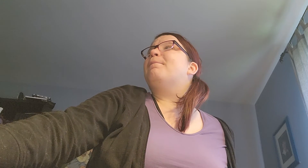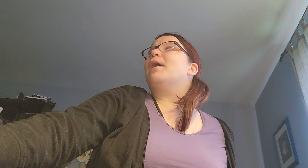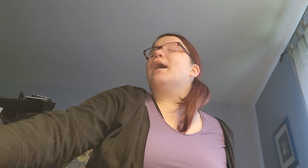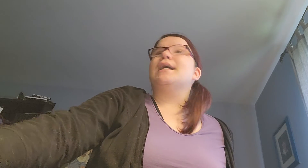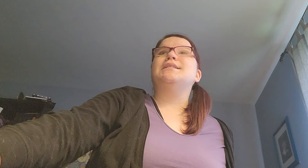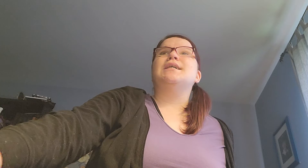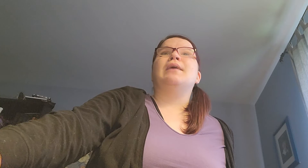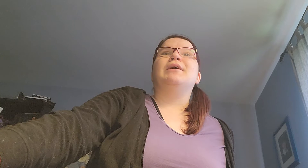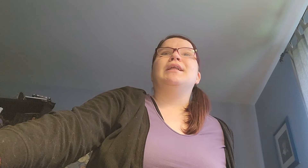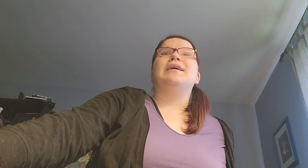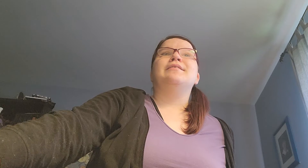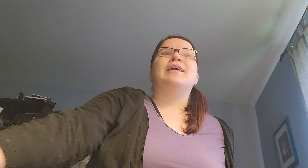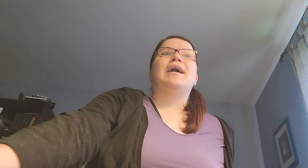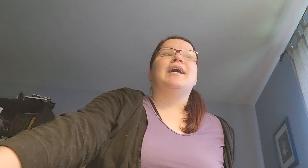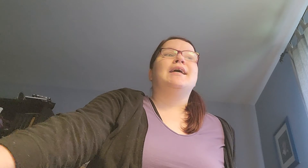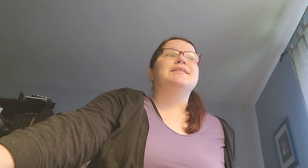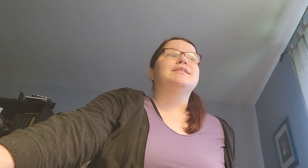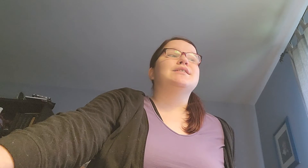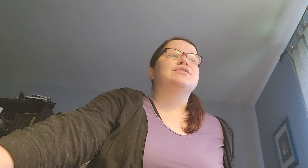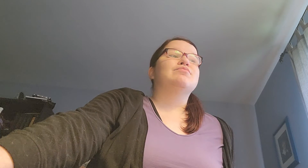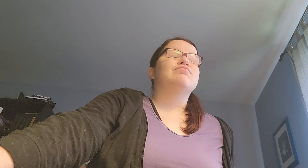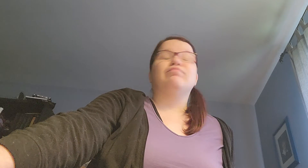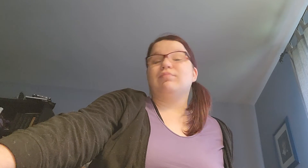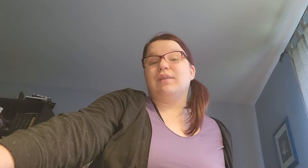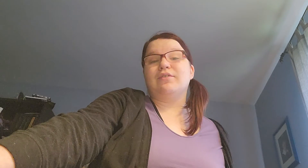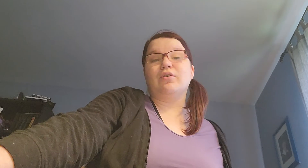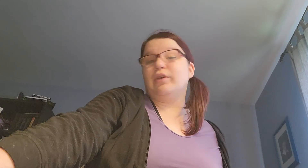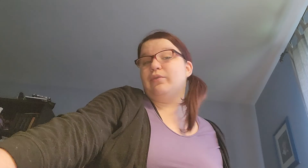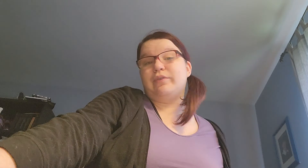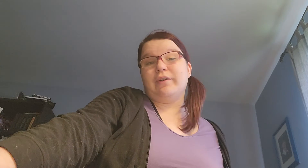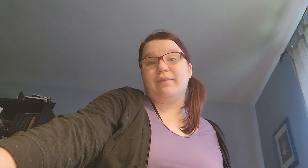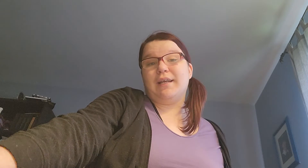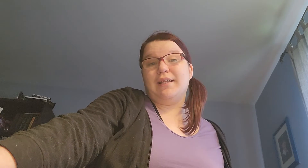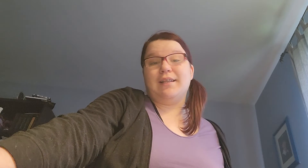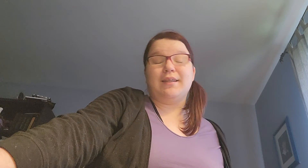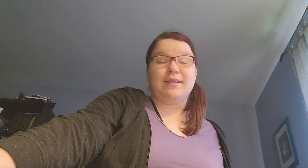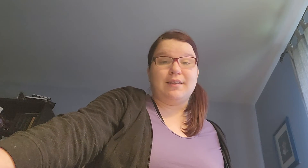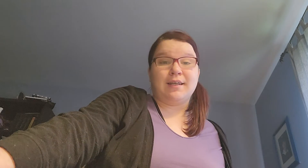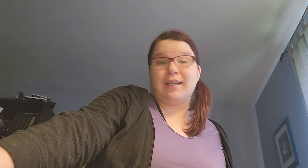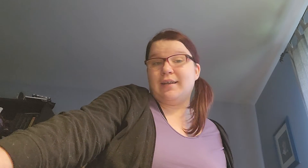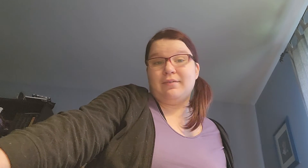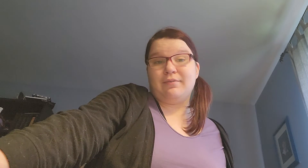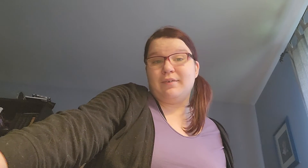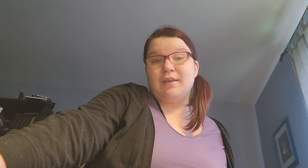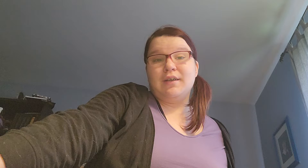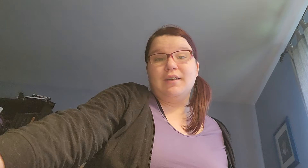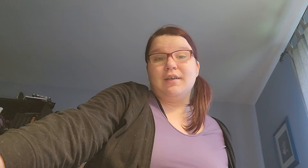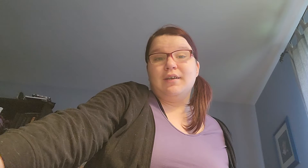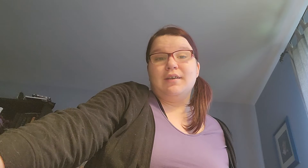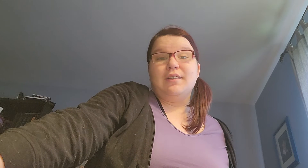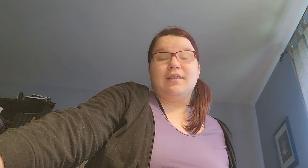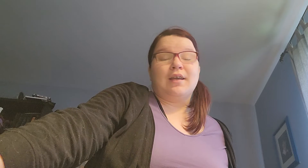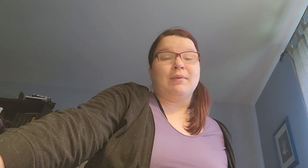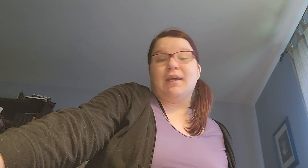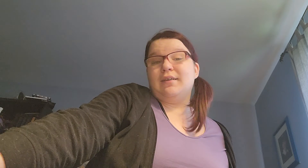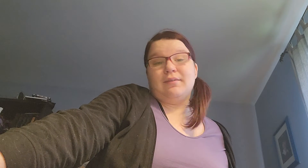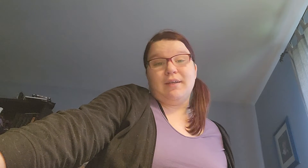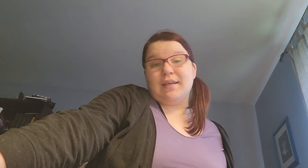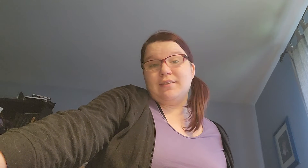But I realized that there's no use of letting the negative... And the negativity get to